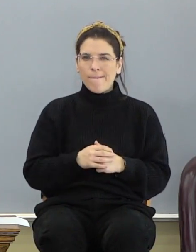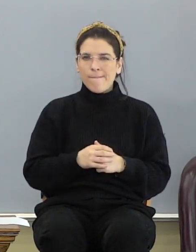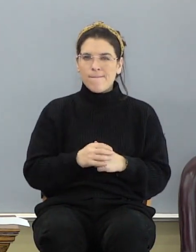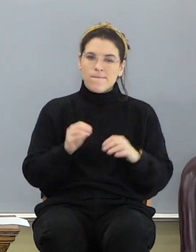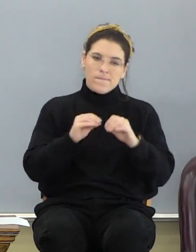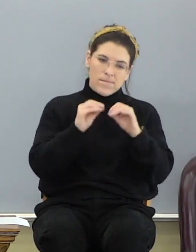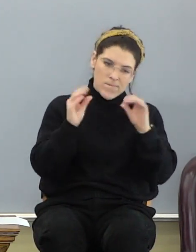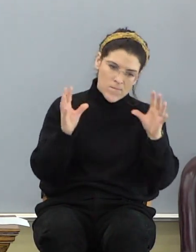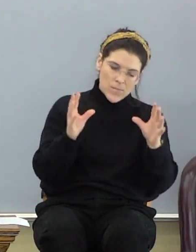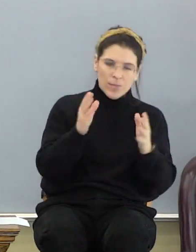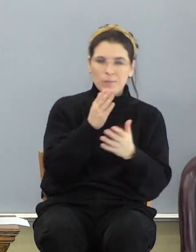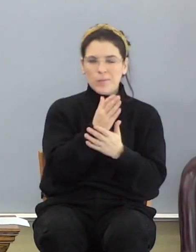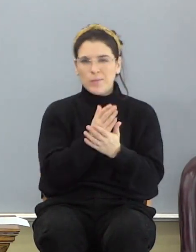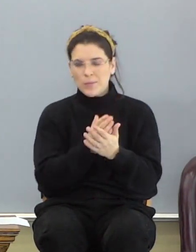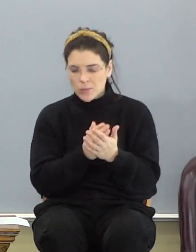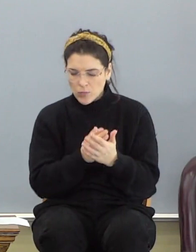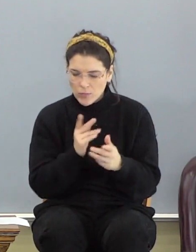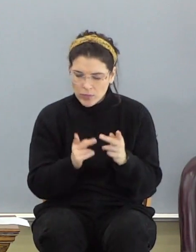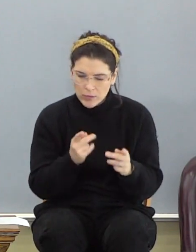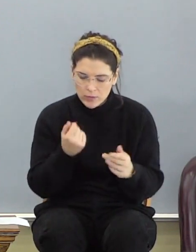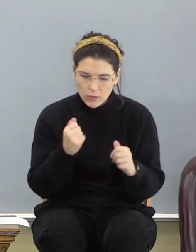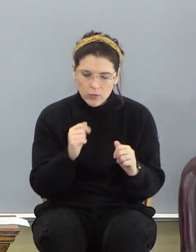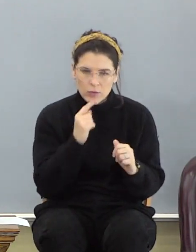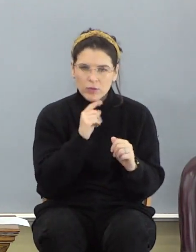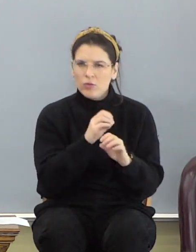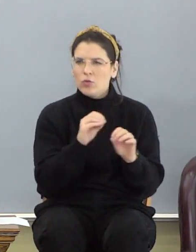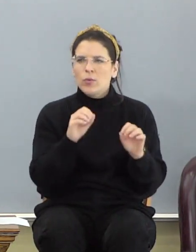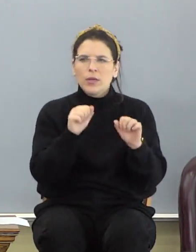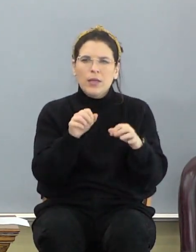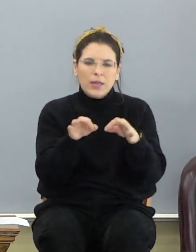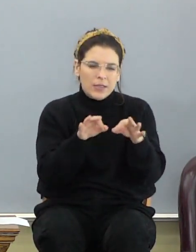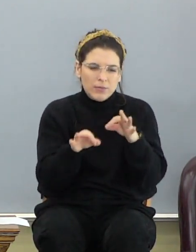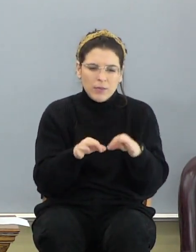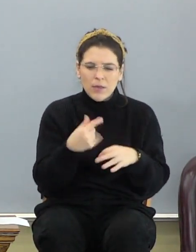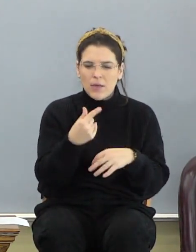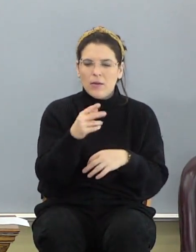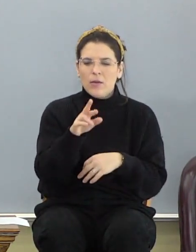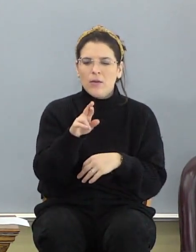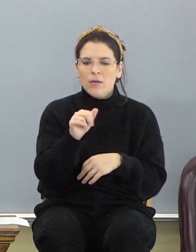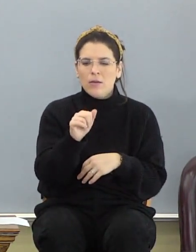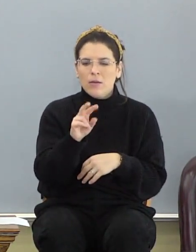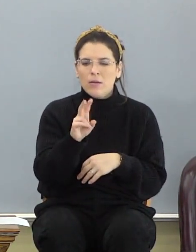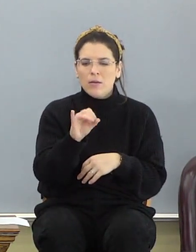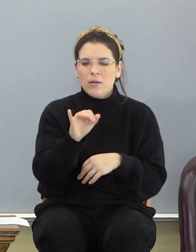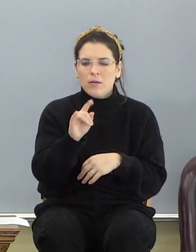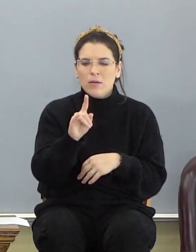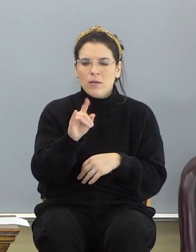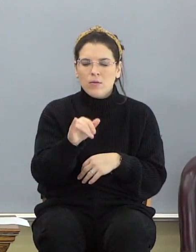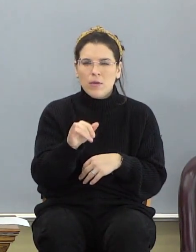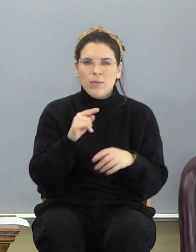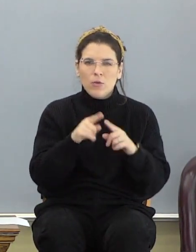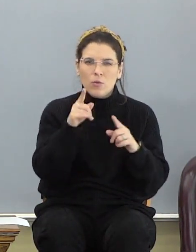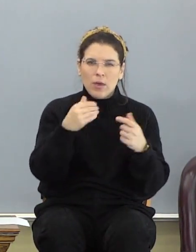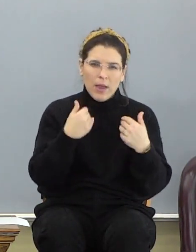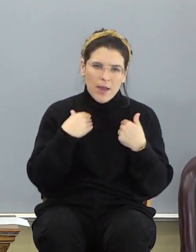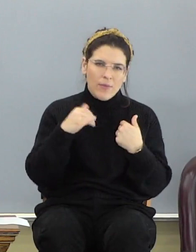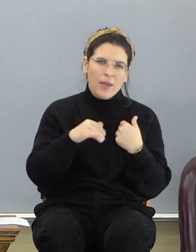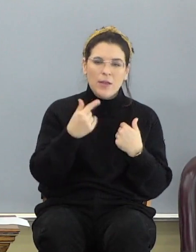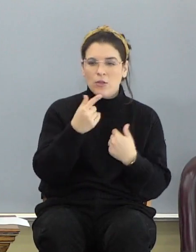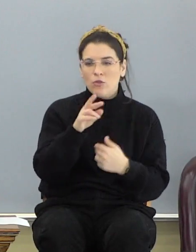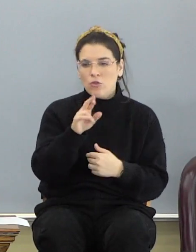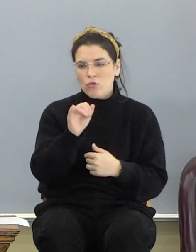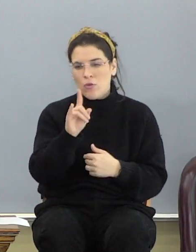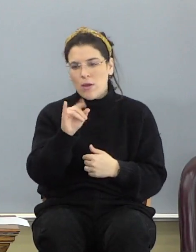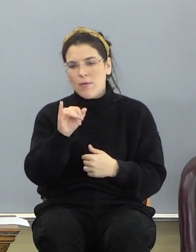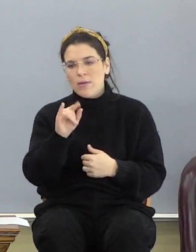Obviously, there's some people try to... You know, nobody can explain what gravity is. But you have gravity because there's gravity up